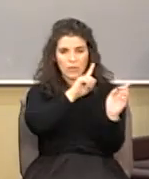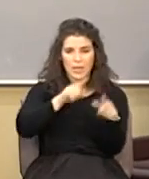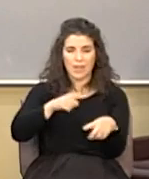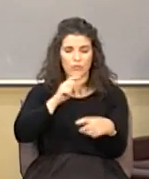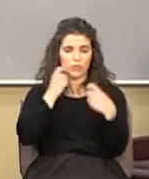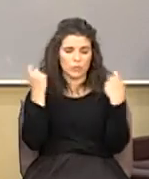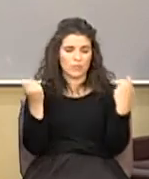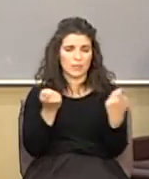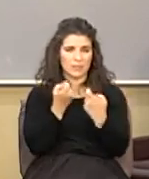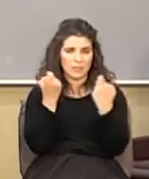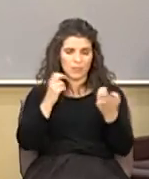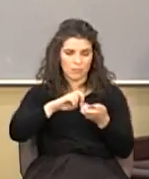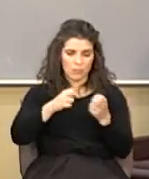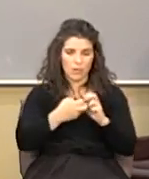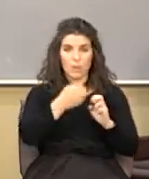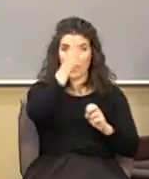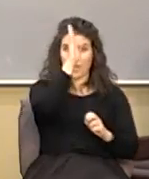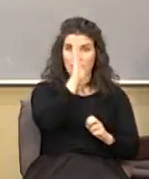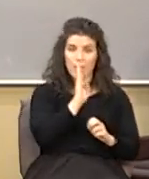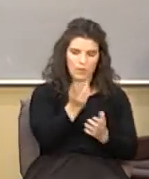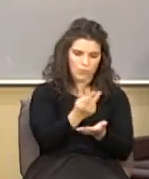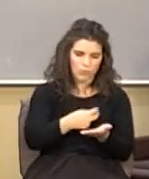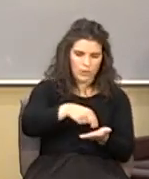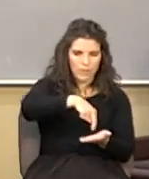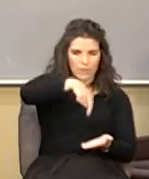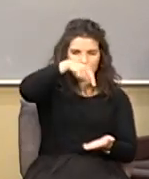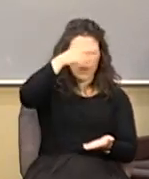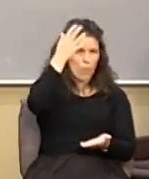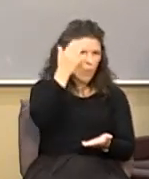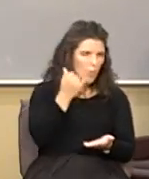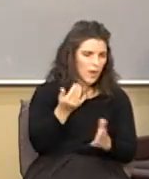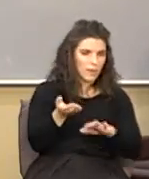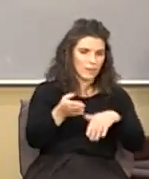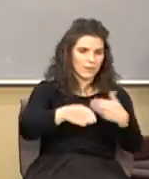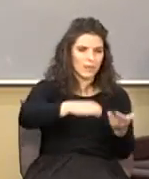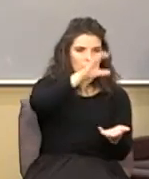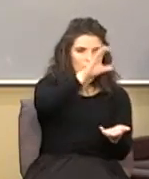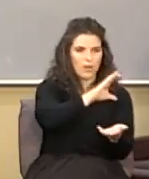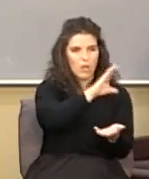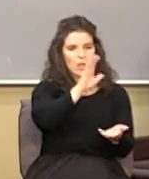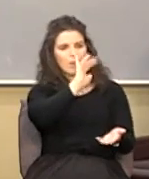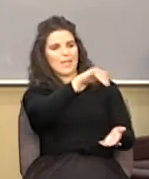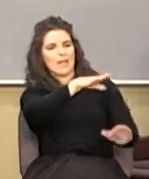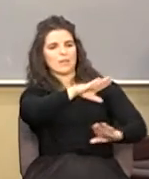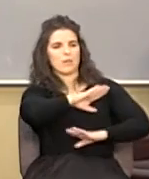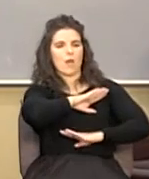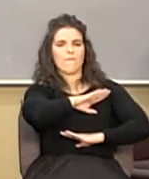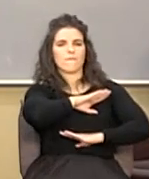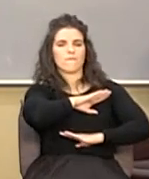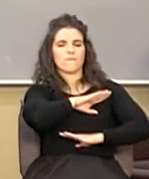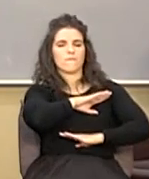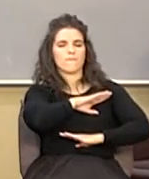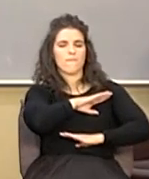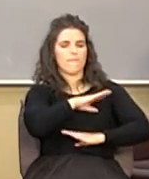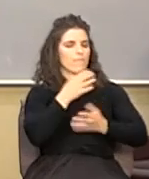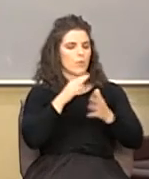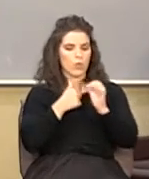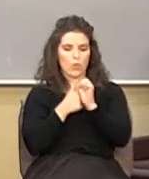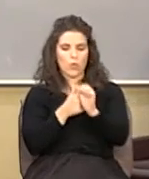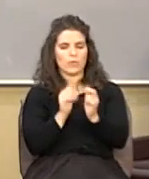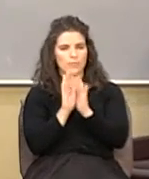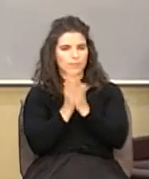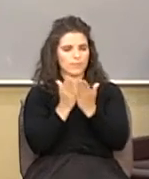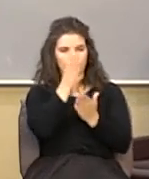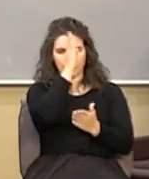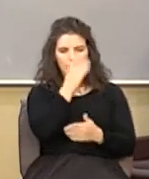God raised him from the dead to say his death at Calvary is enough it's a receipt and it's all according to the scripture is because God